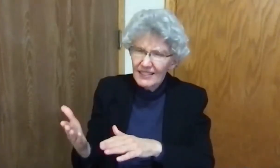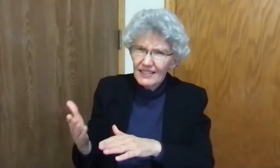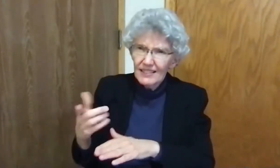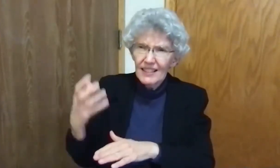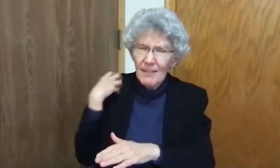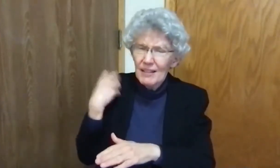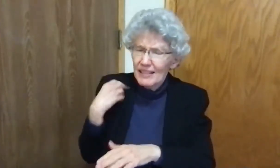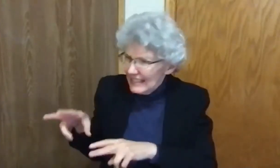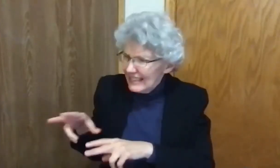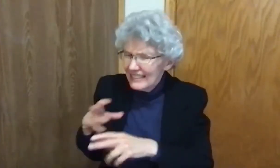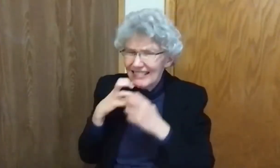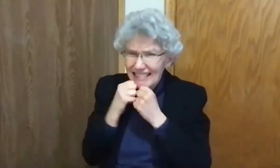who was ill and close to death.